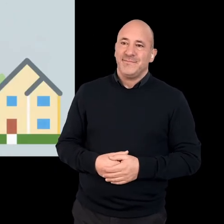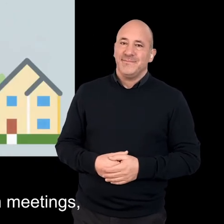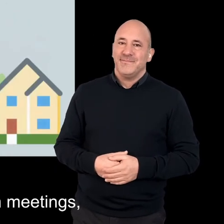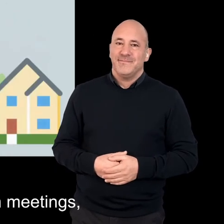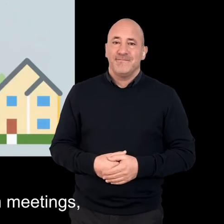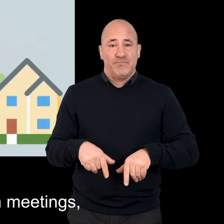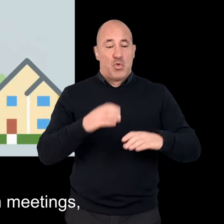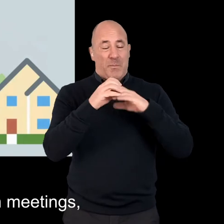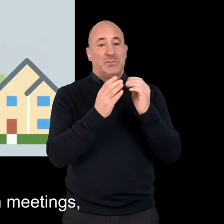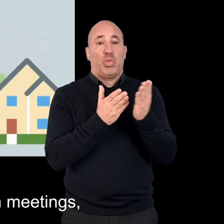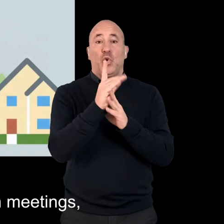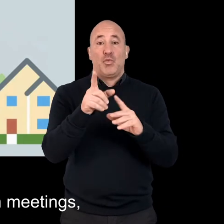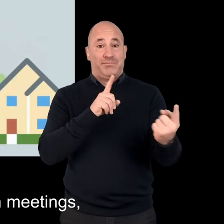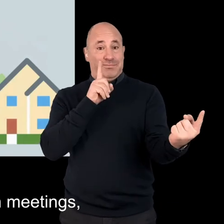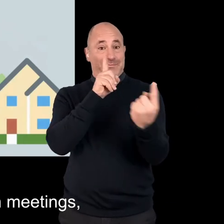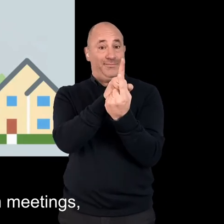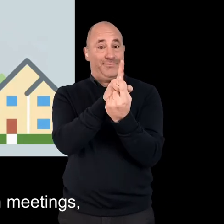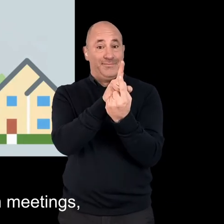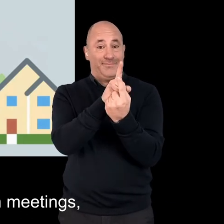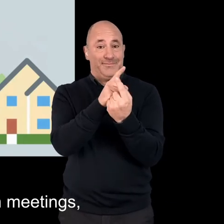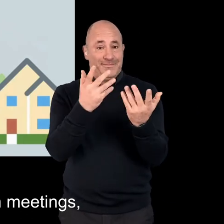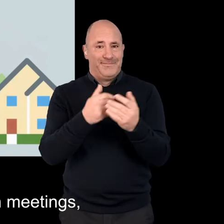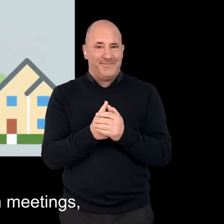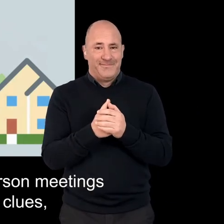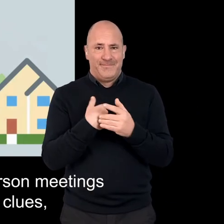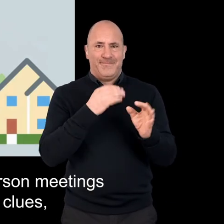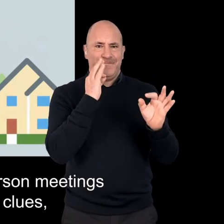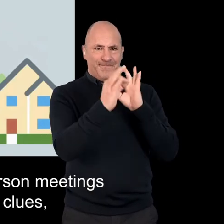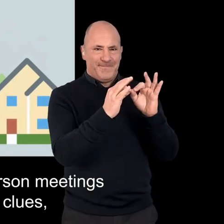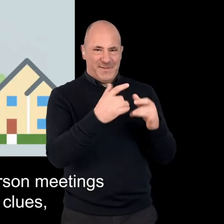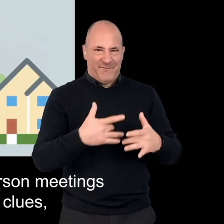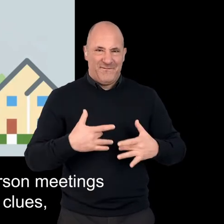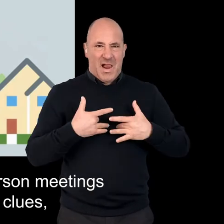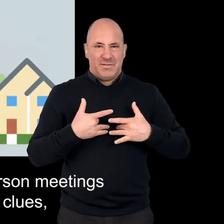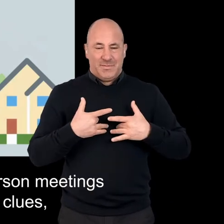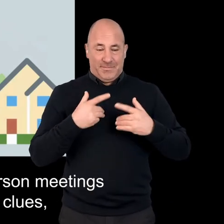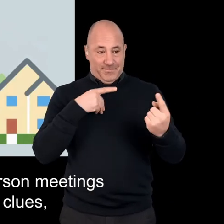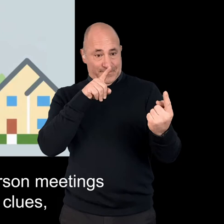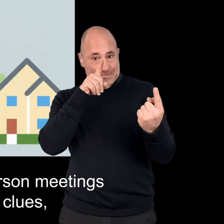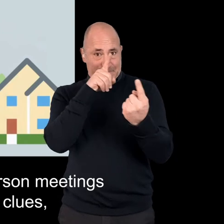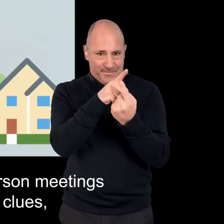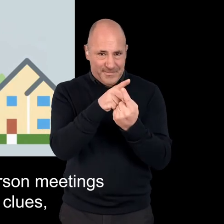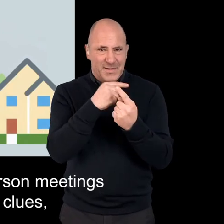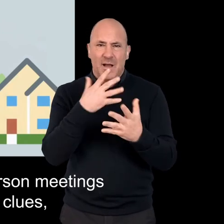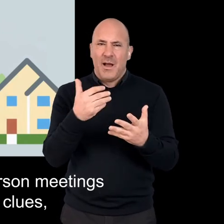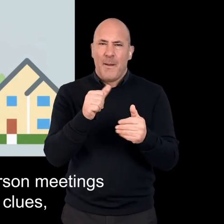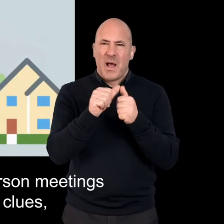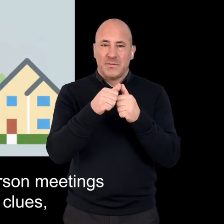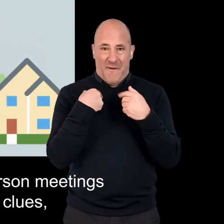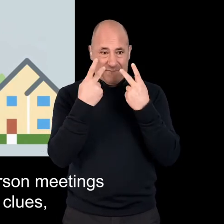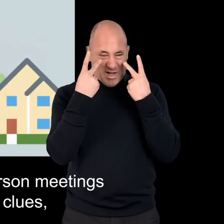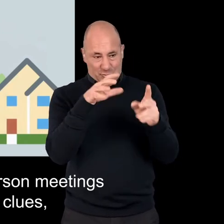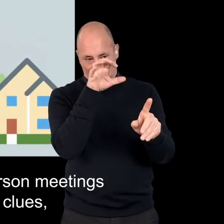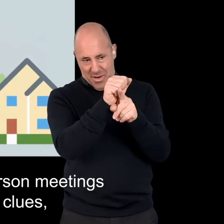So finally, communication by in person meetings. Participants I've interviewed felt that